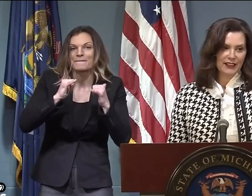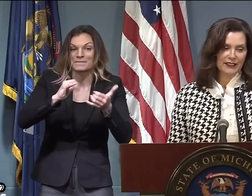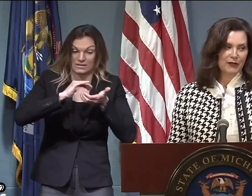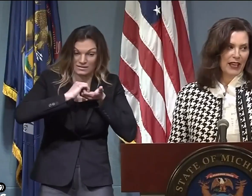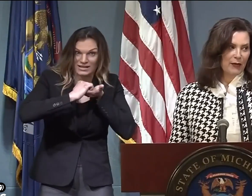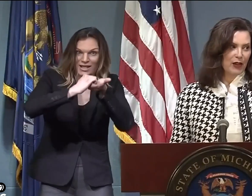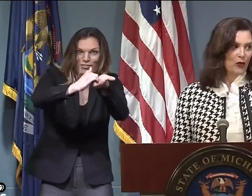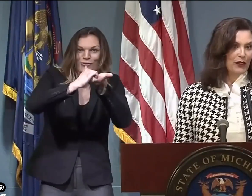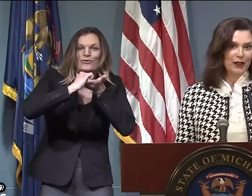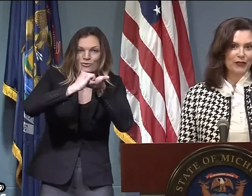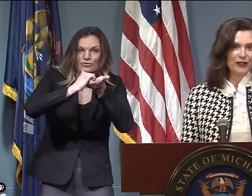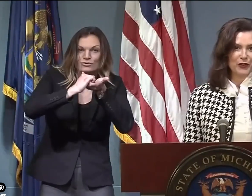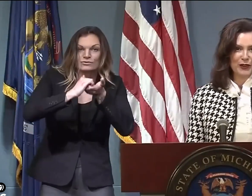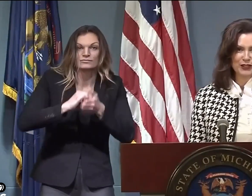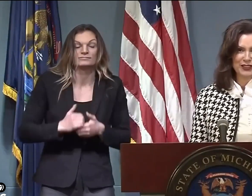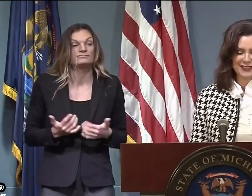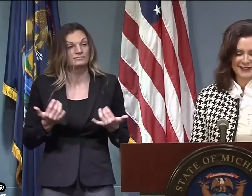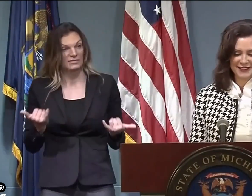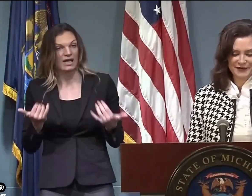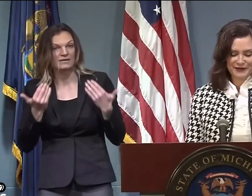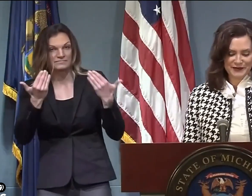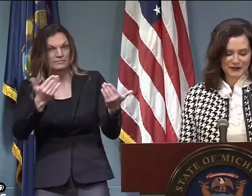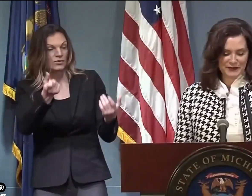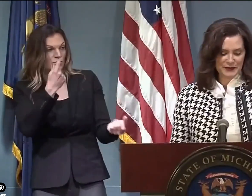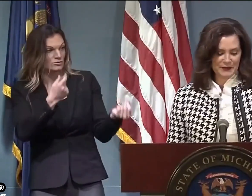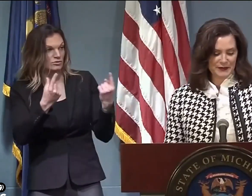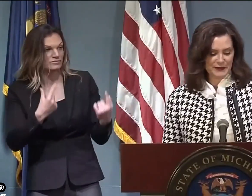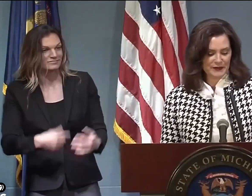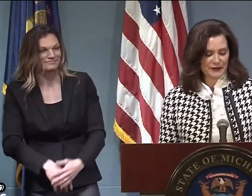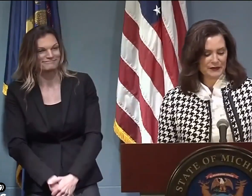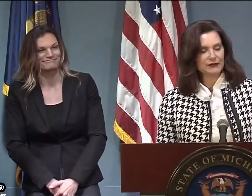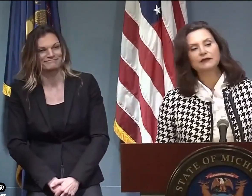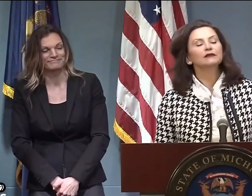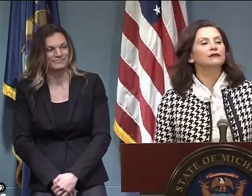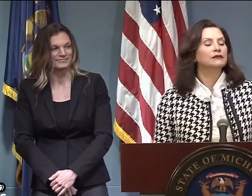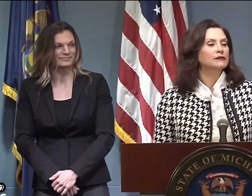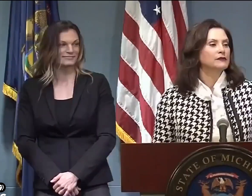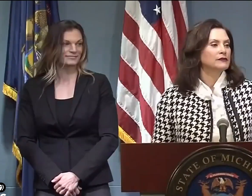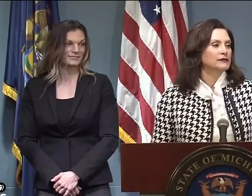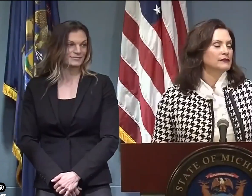this together. With that, I'd be happy to open it up for a few questions.